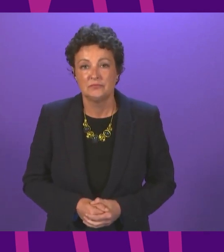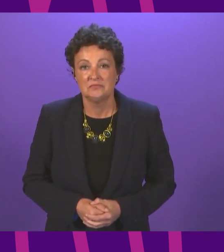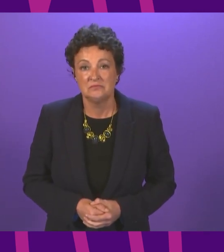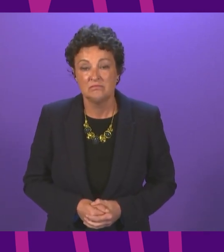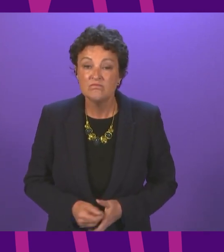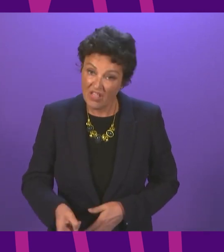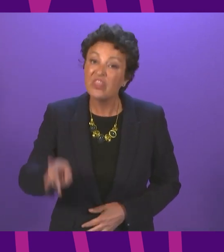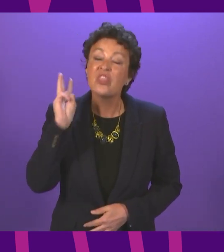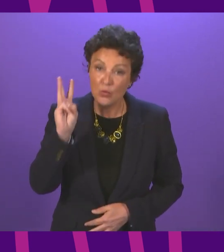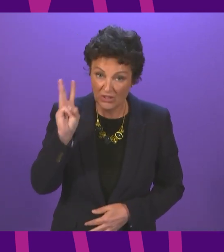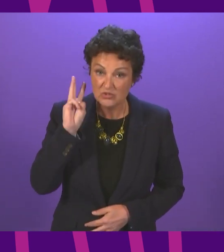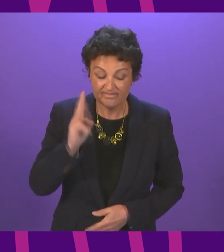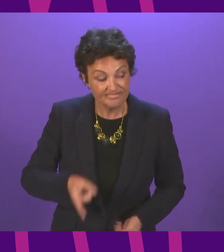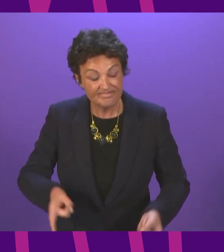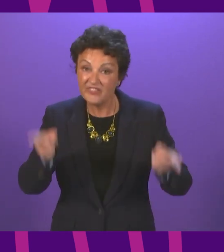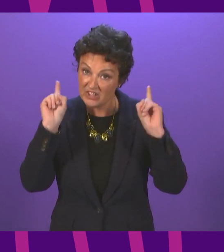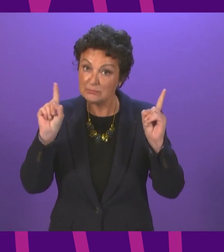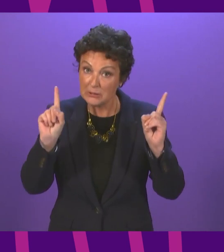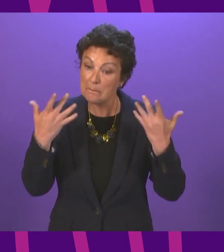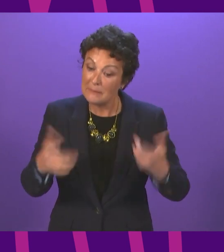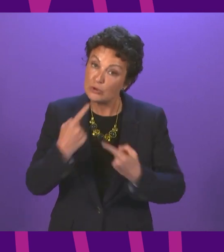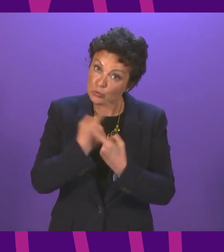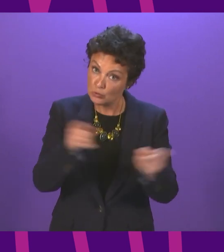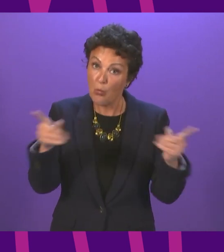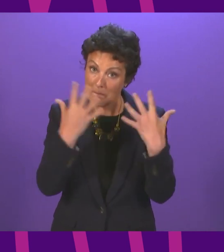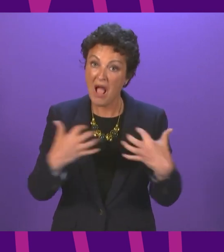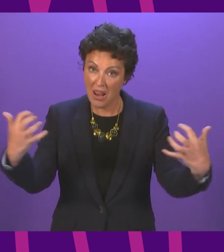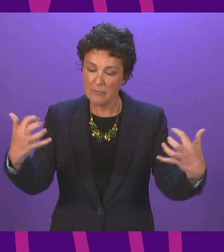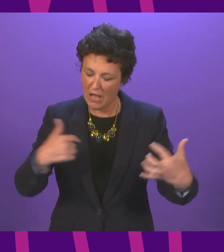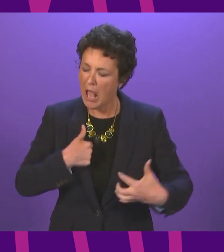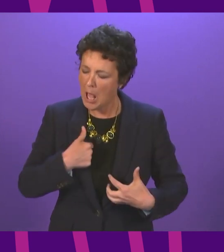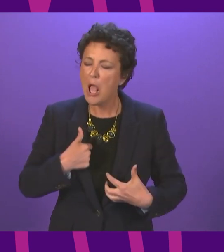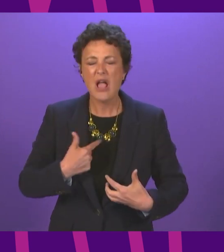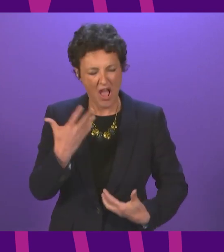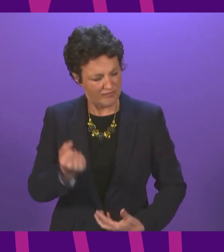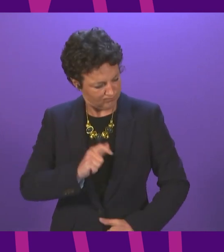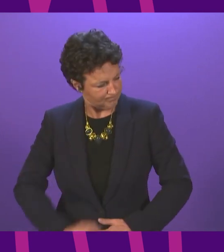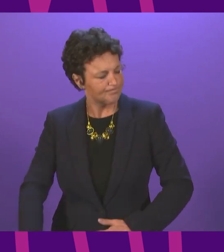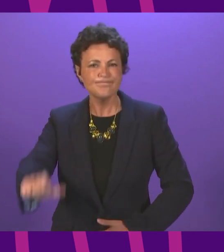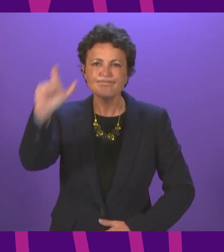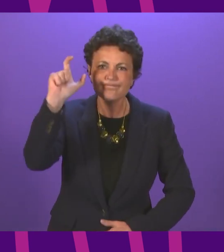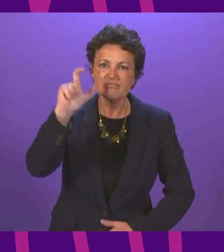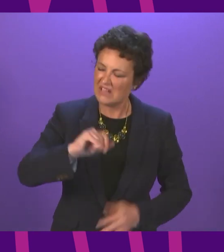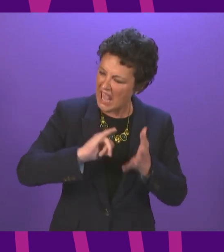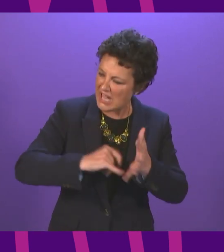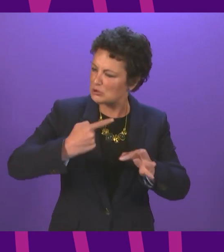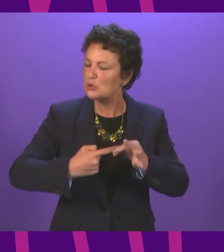Three weeks ago, the First Minister told this Parliament she had full confidence in the SQA. It is